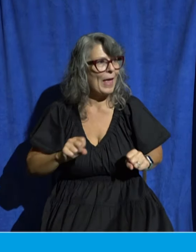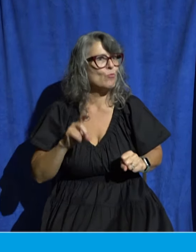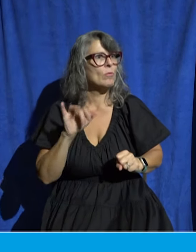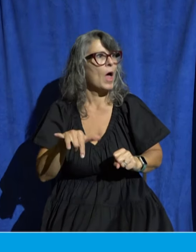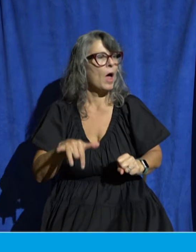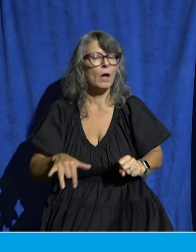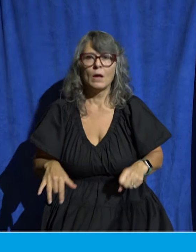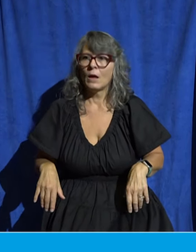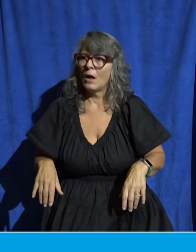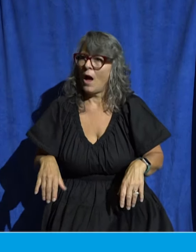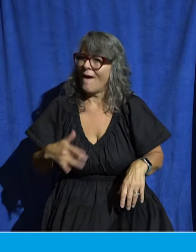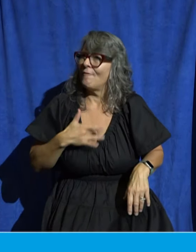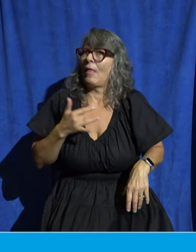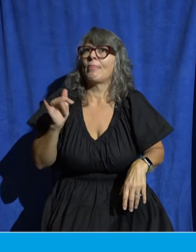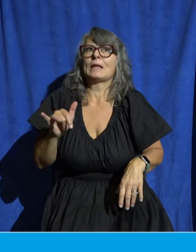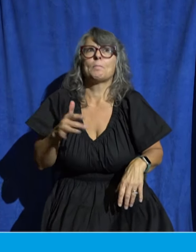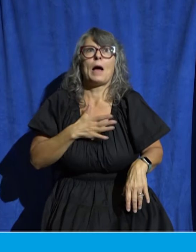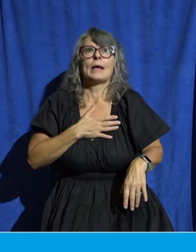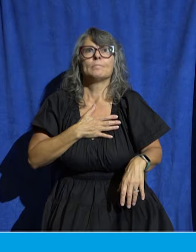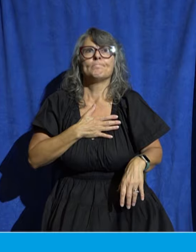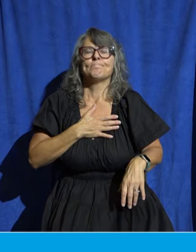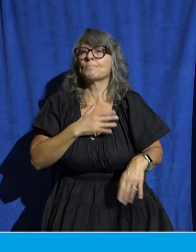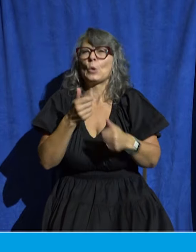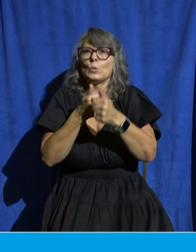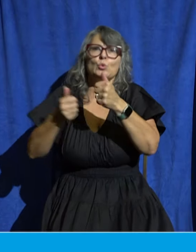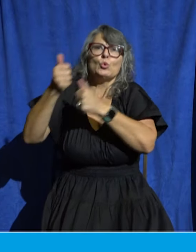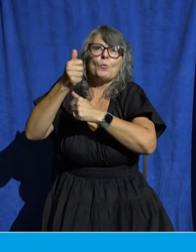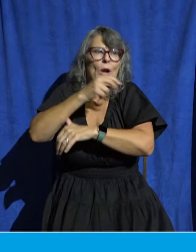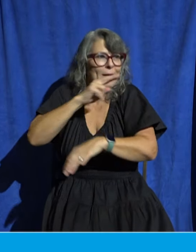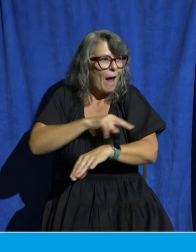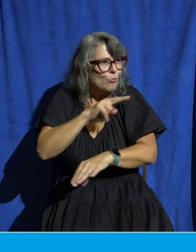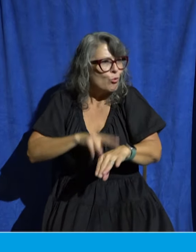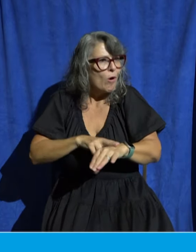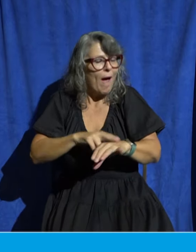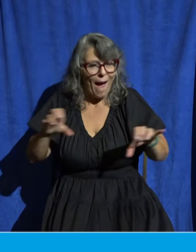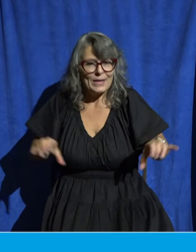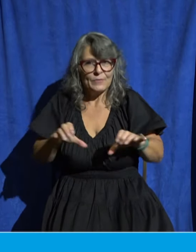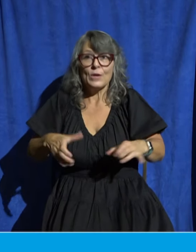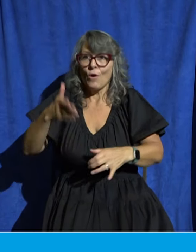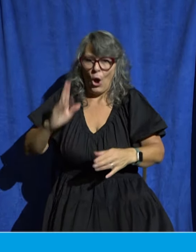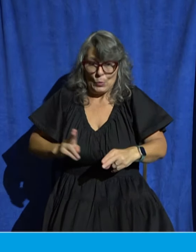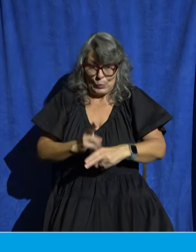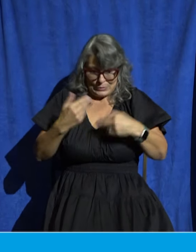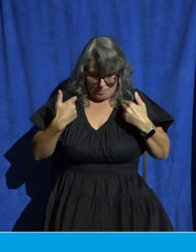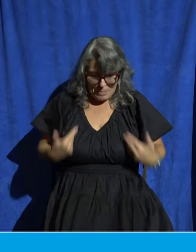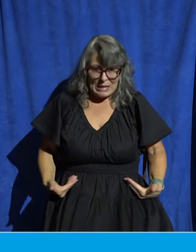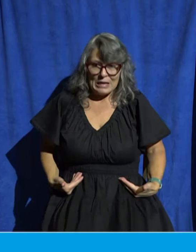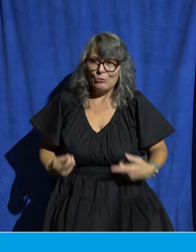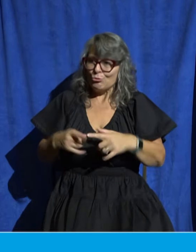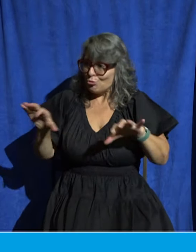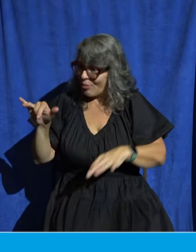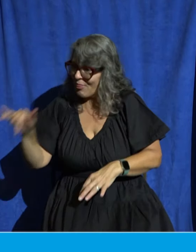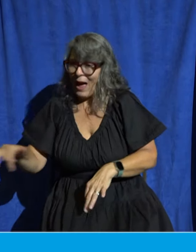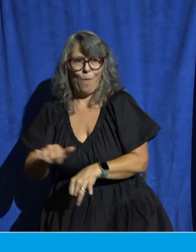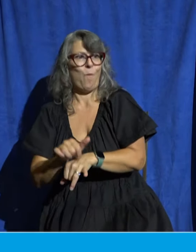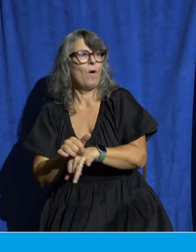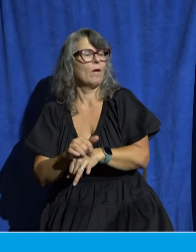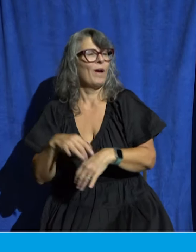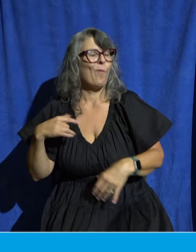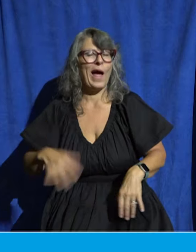activity and I'm just a vessel that God uses to accomplish that work. It's a joy when the Lord works in